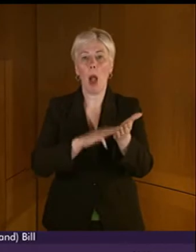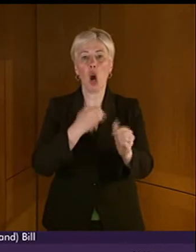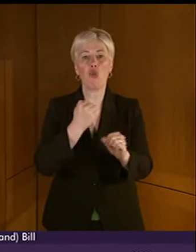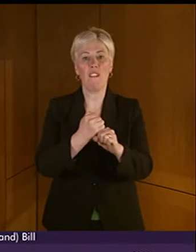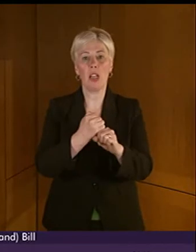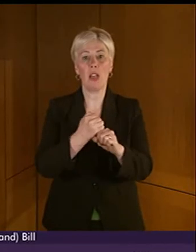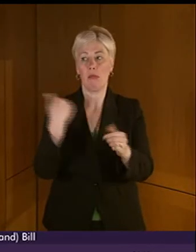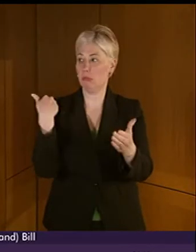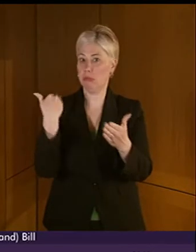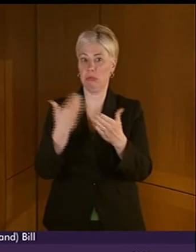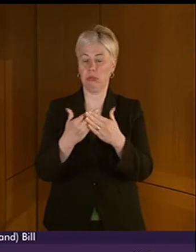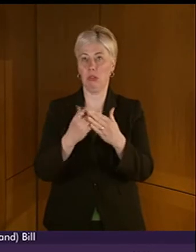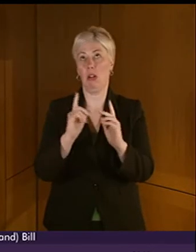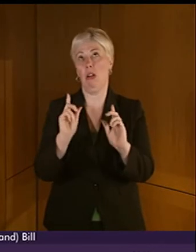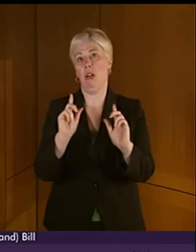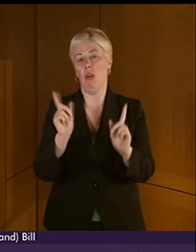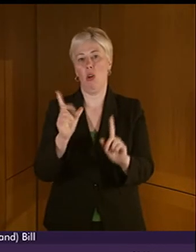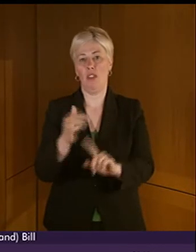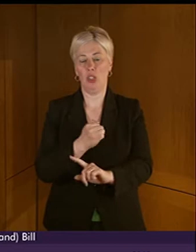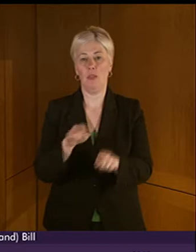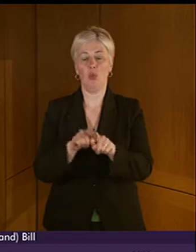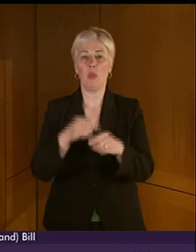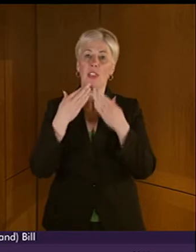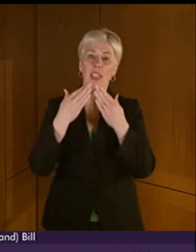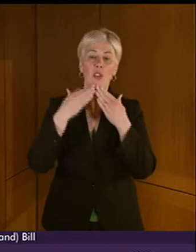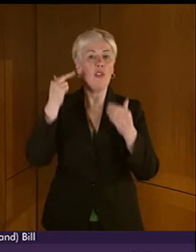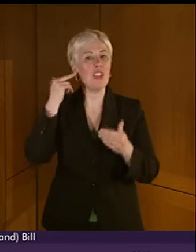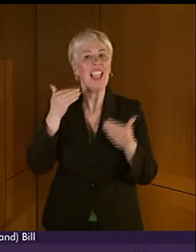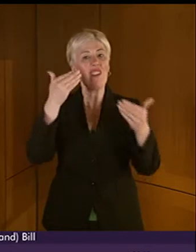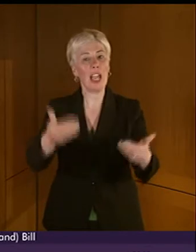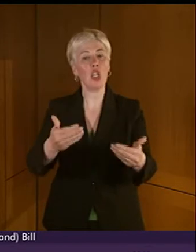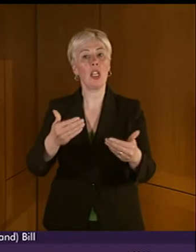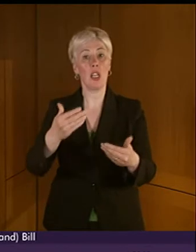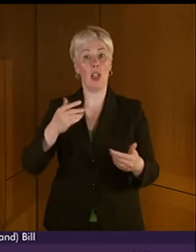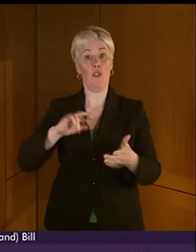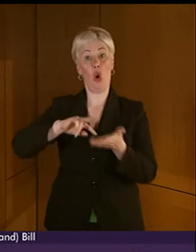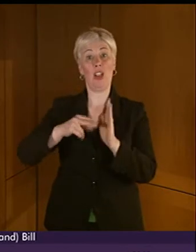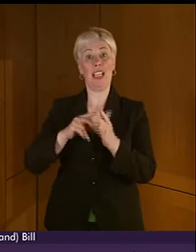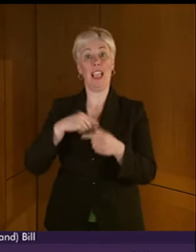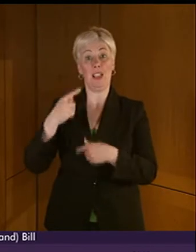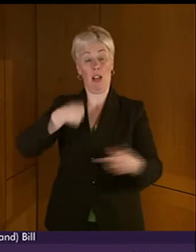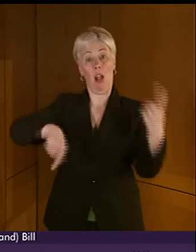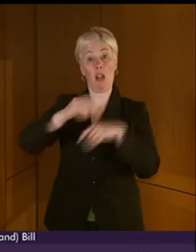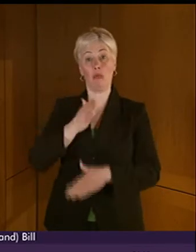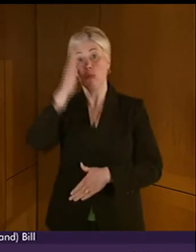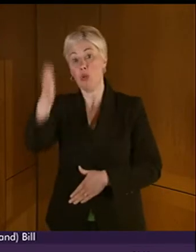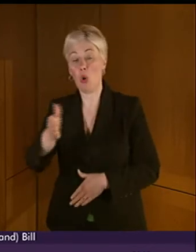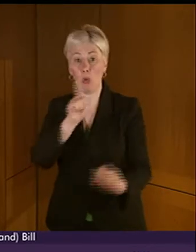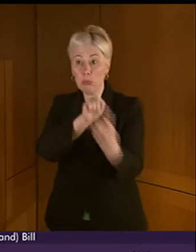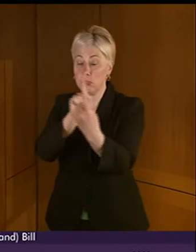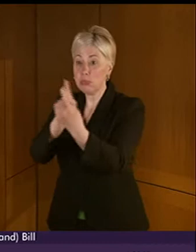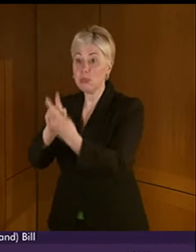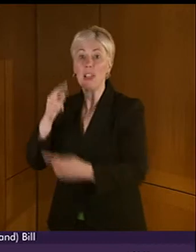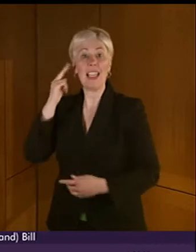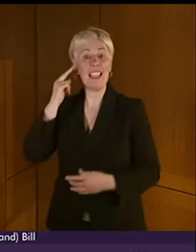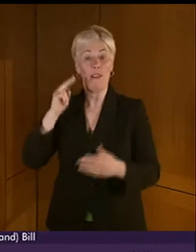bill to date. I also thank Deaf Action for arranging a visit to their offices in Edinburgh to meet members of the deaf community.